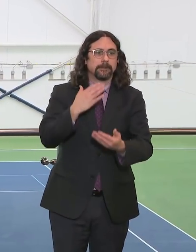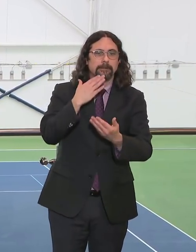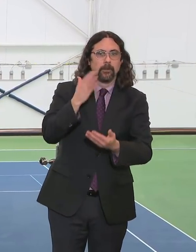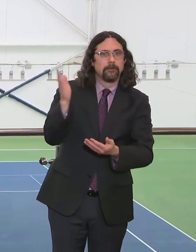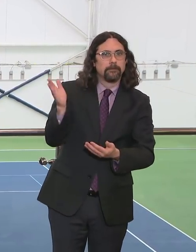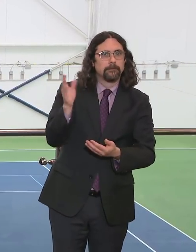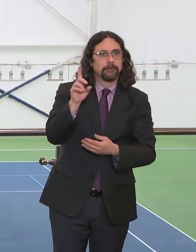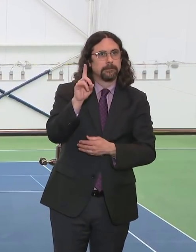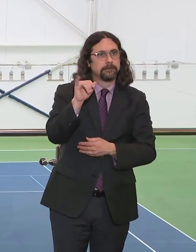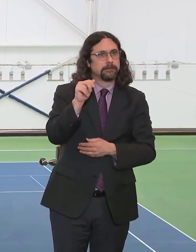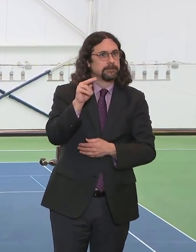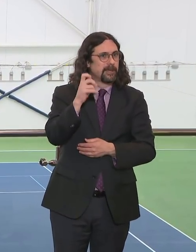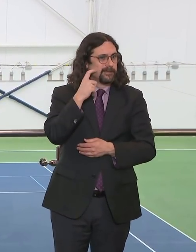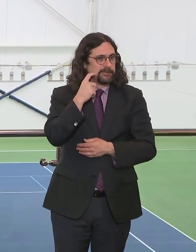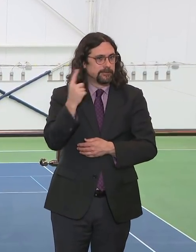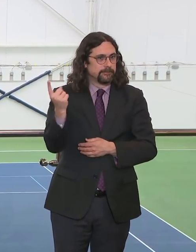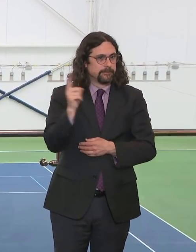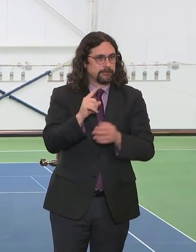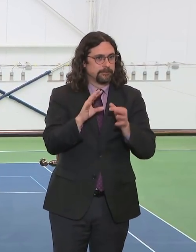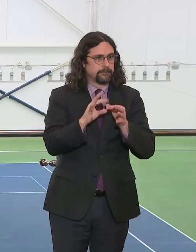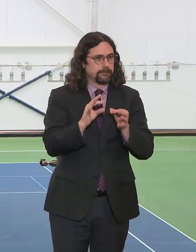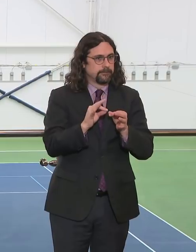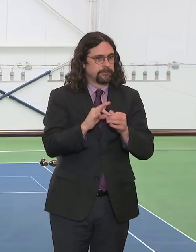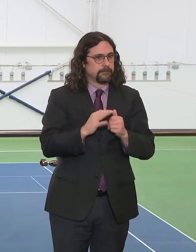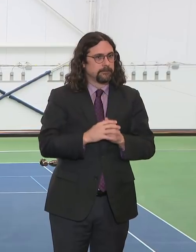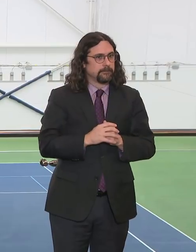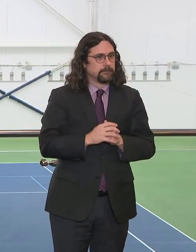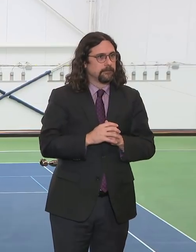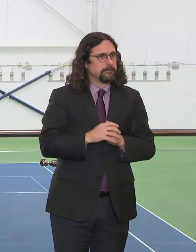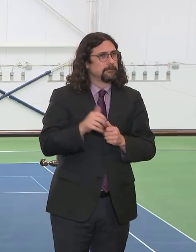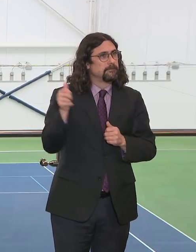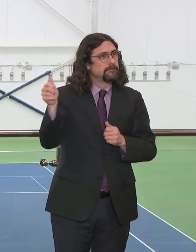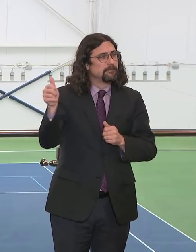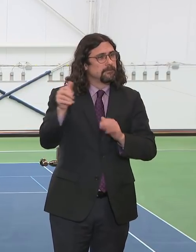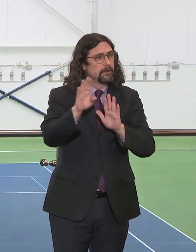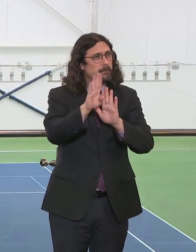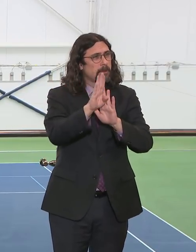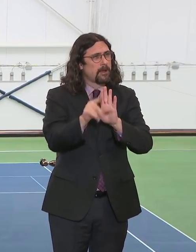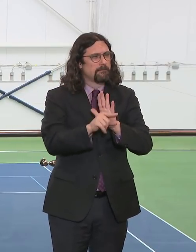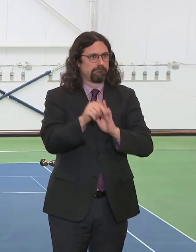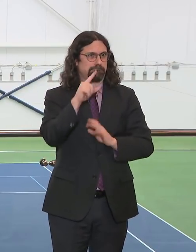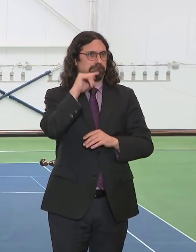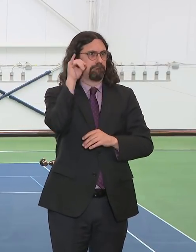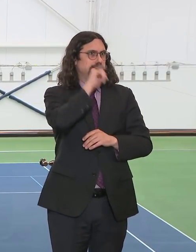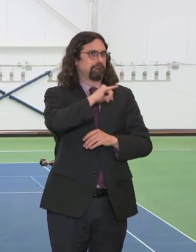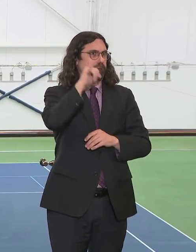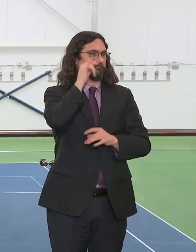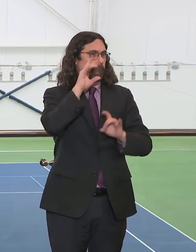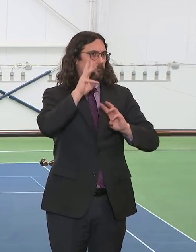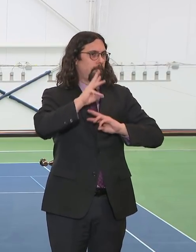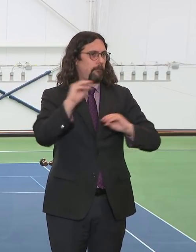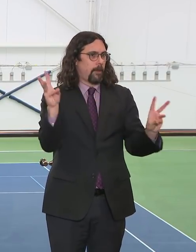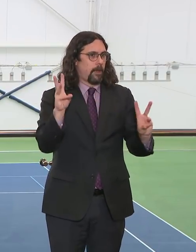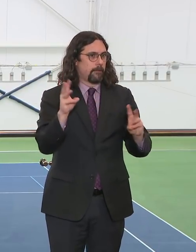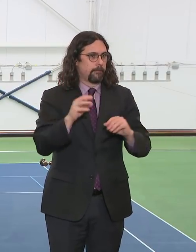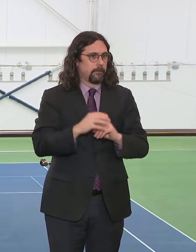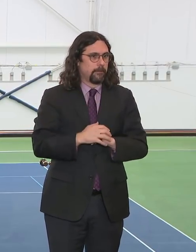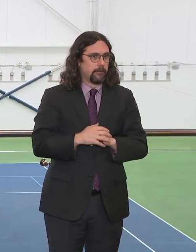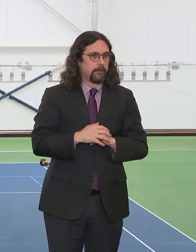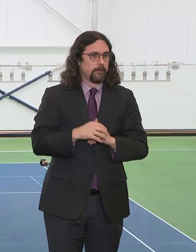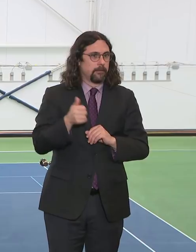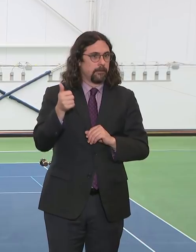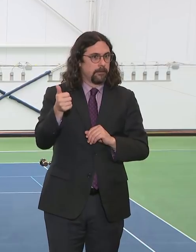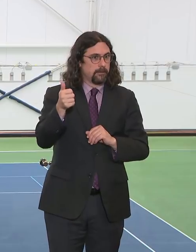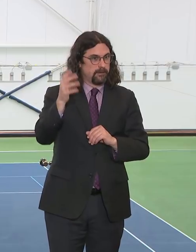background to this work in emergency management, because she started out as a firefighter, she served in the Air Force, then